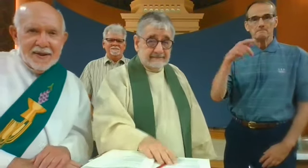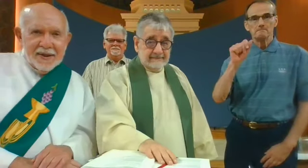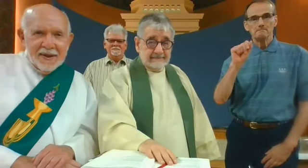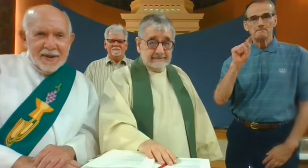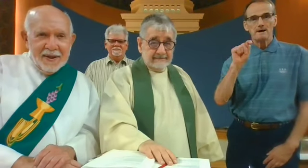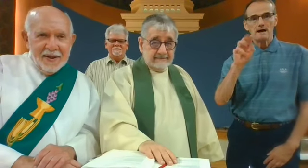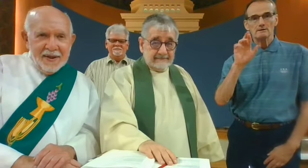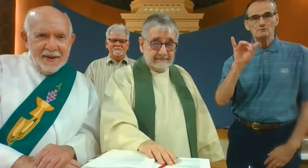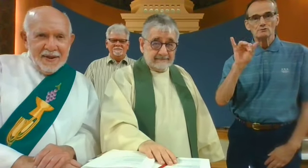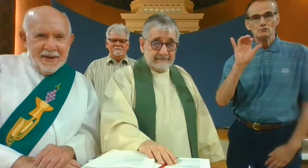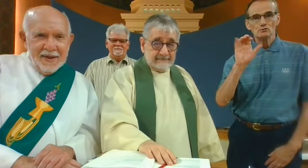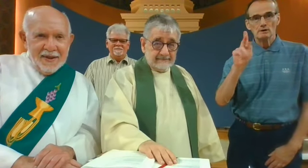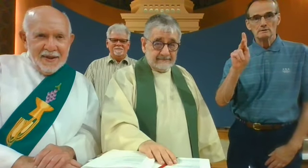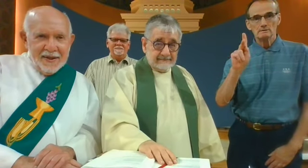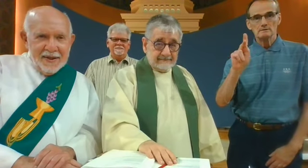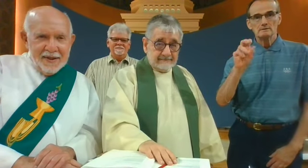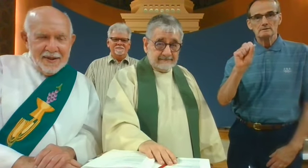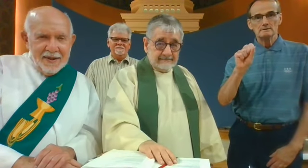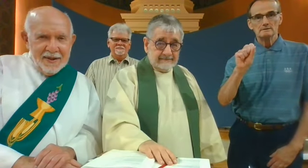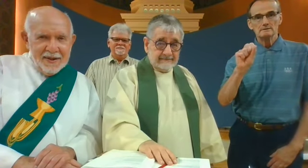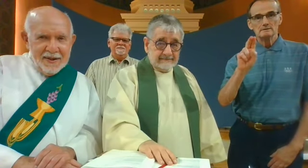And I am Patrick Sullivan.